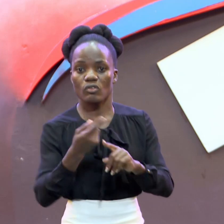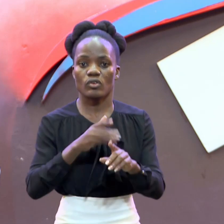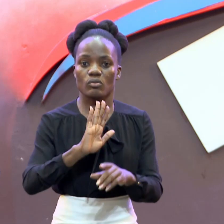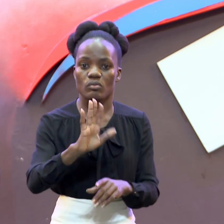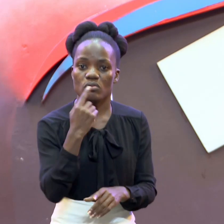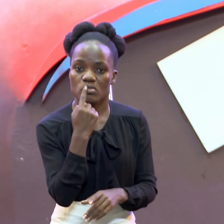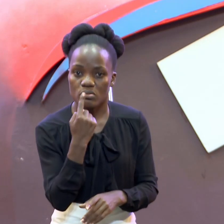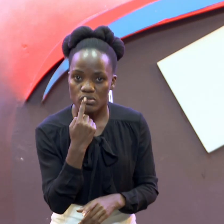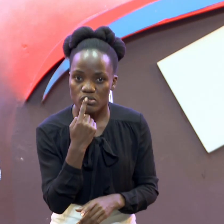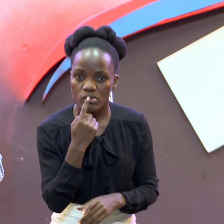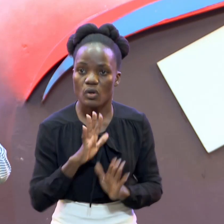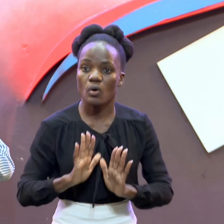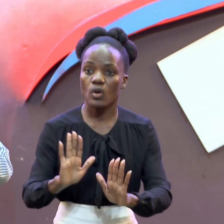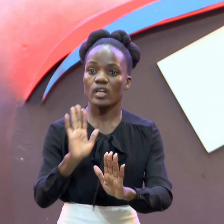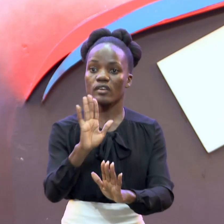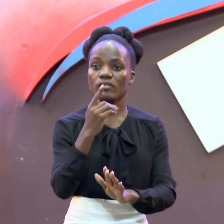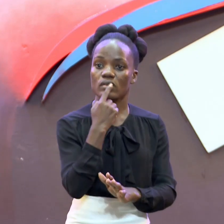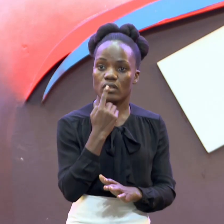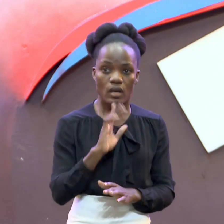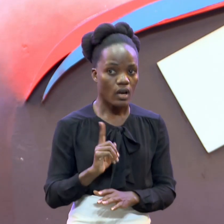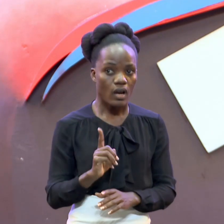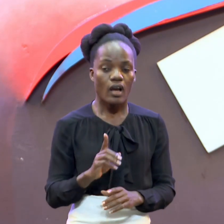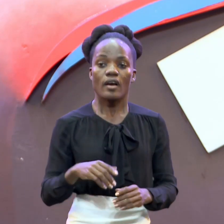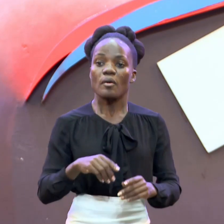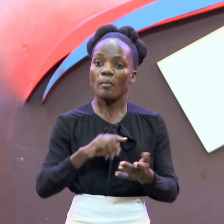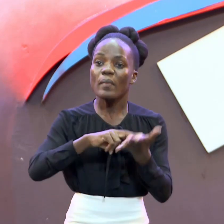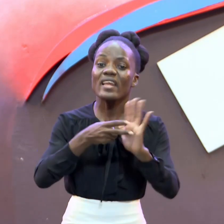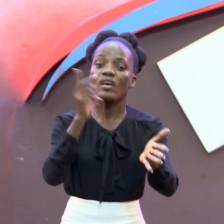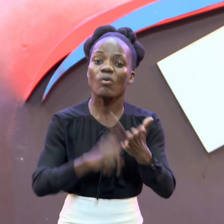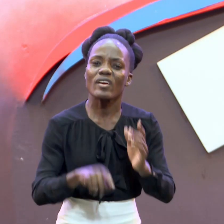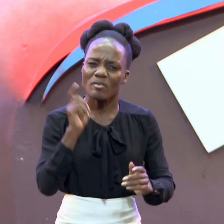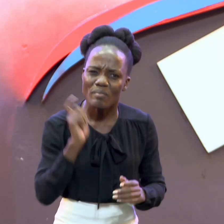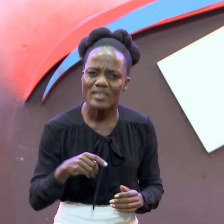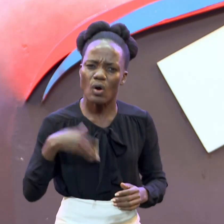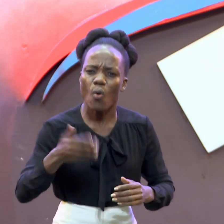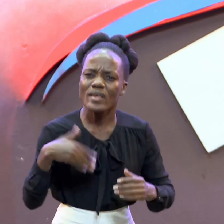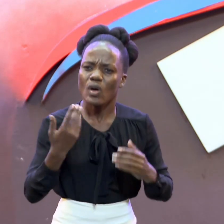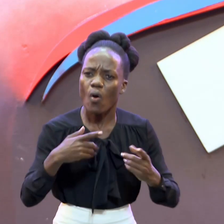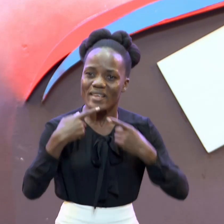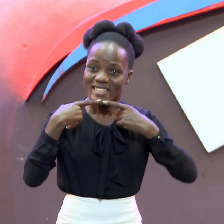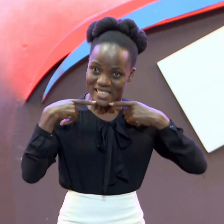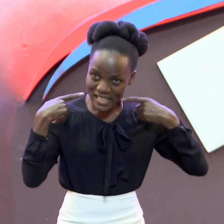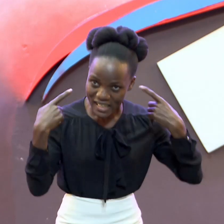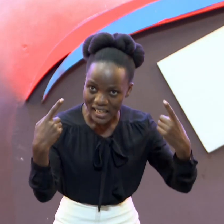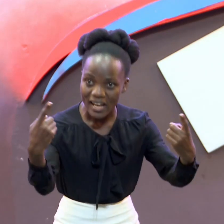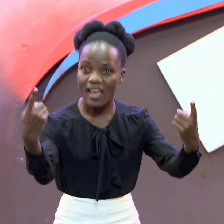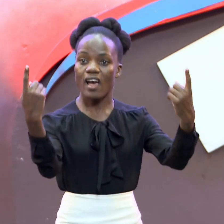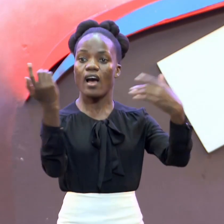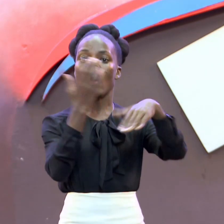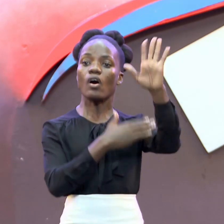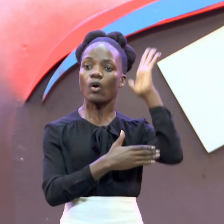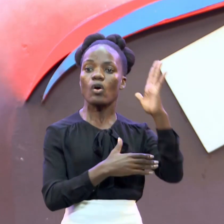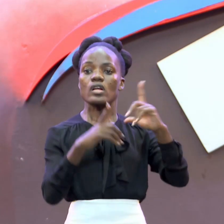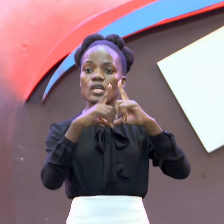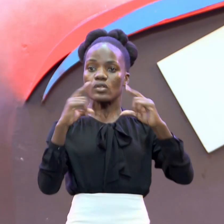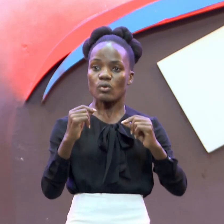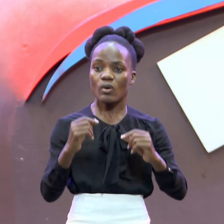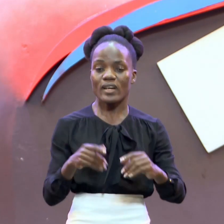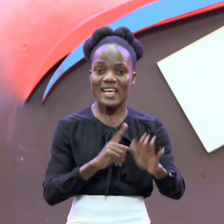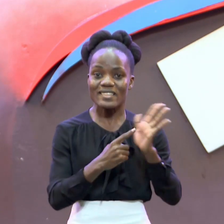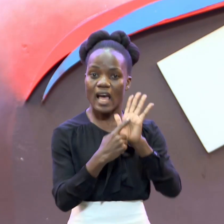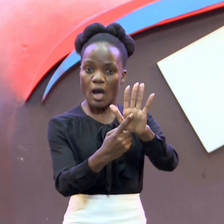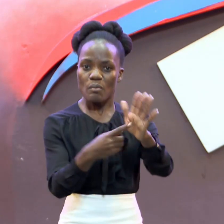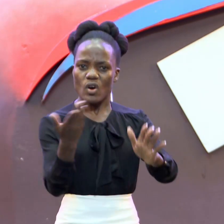With the Word Of God We ought To speak It Declare It Declare It Even when You are Confronted By situations